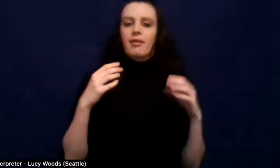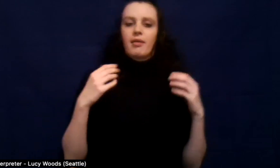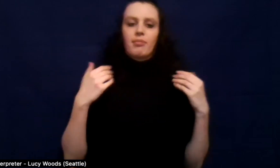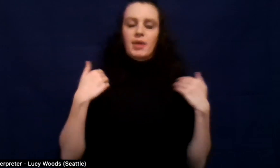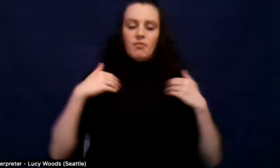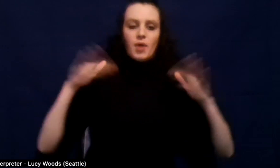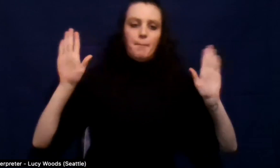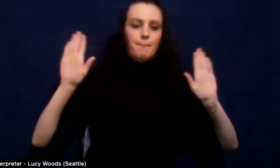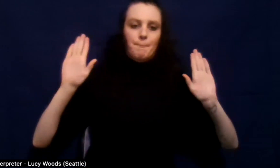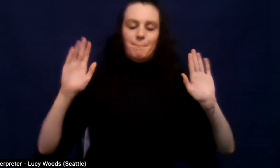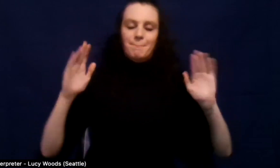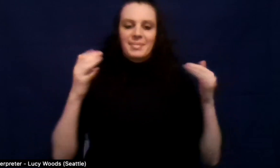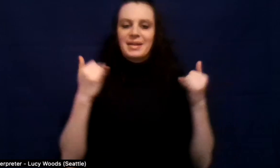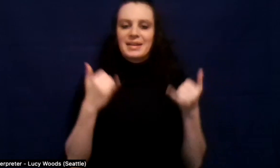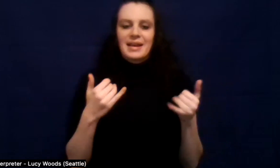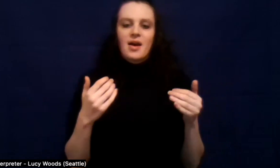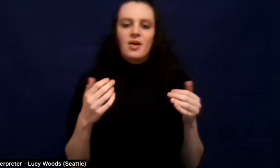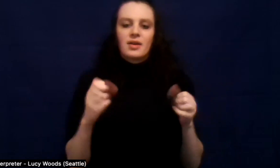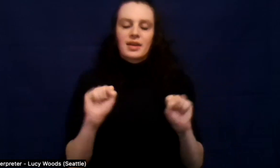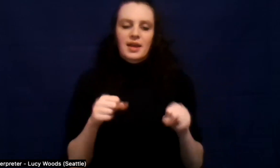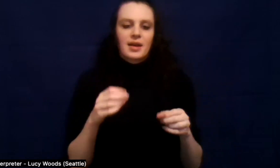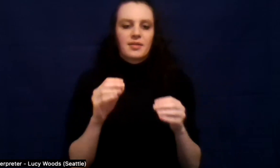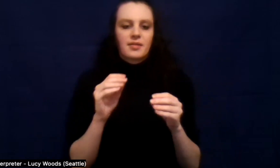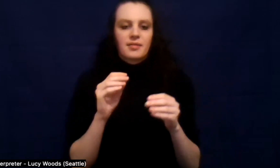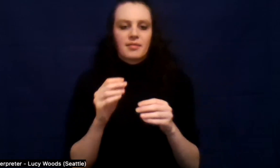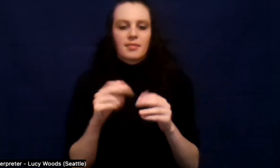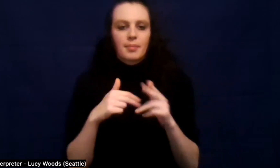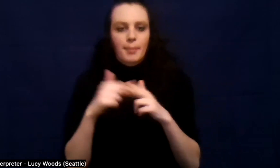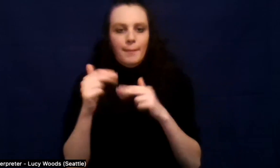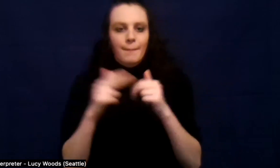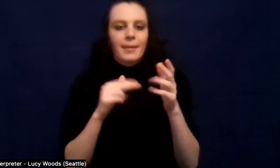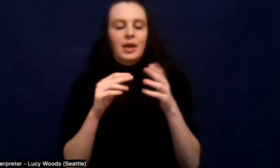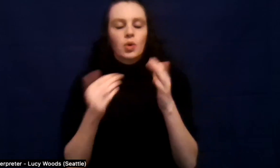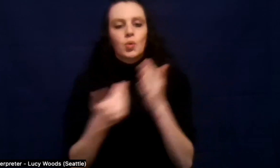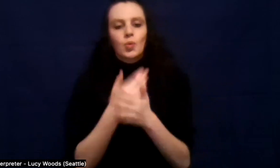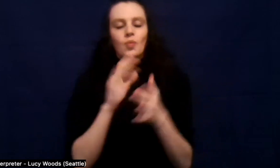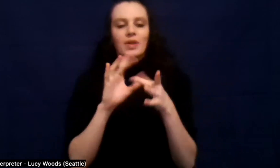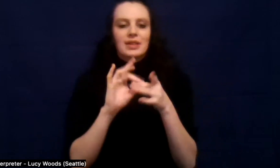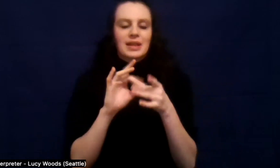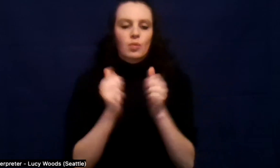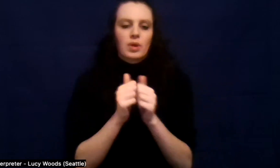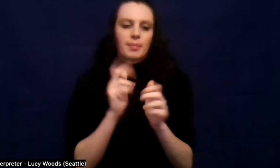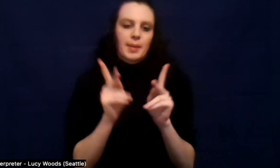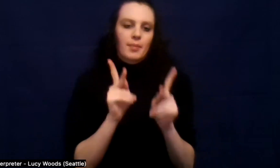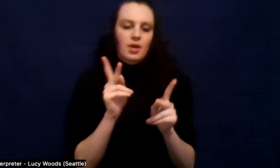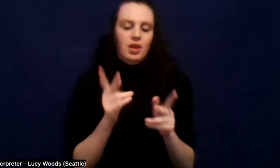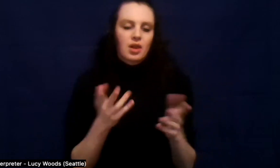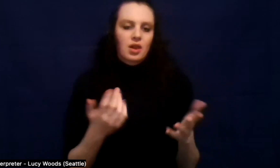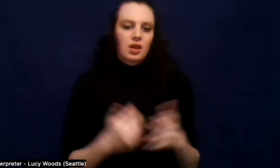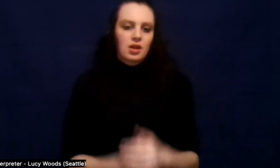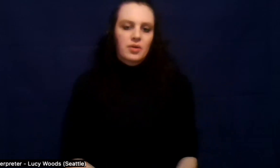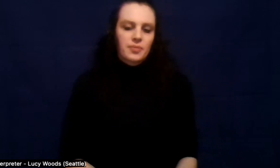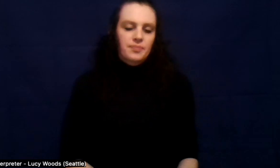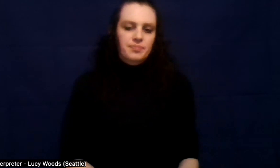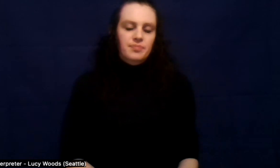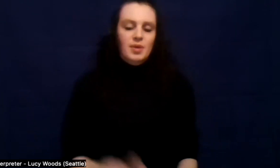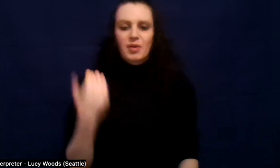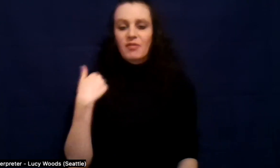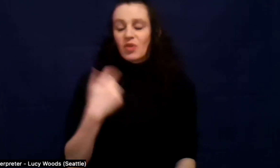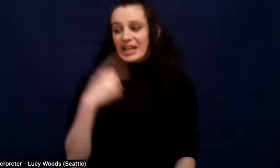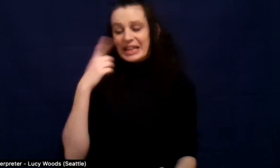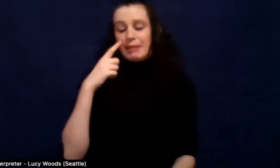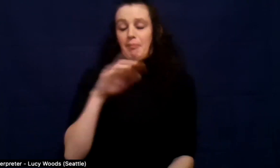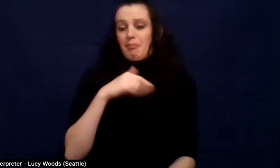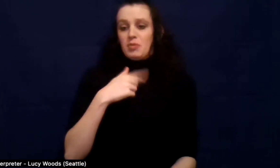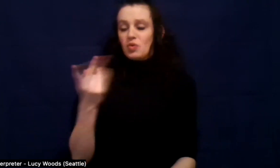go and visit people that I thought I was never going to talk to again. Um, and right now, like